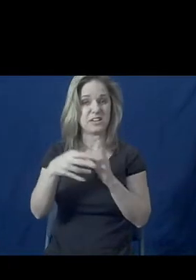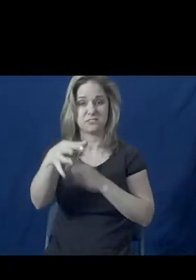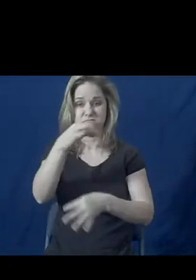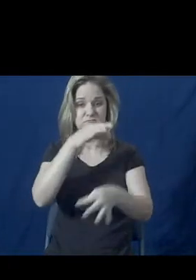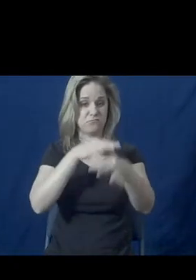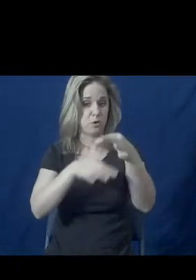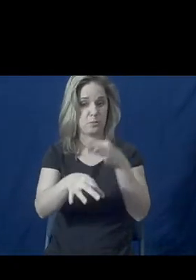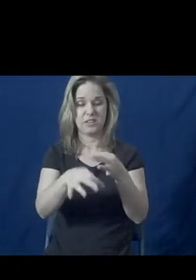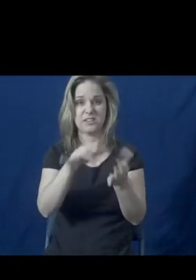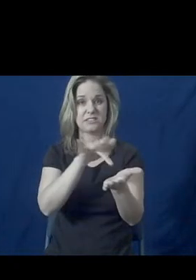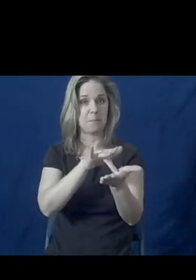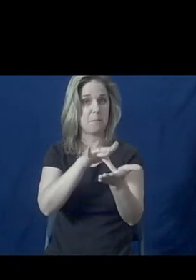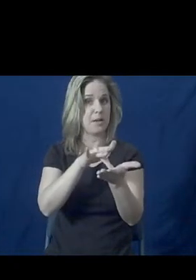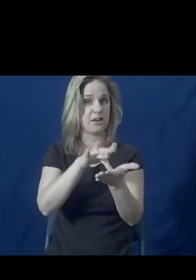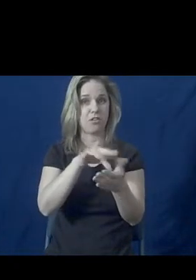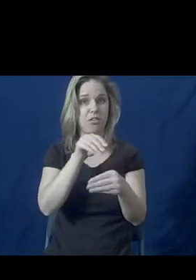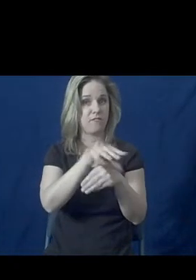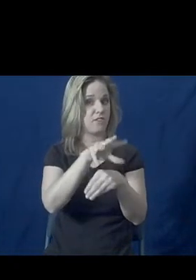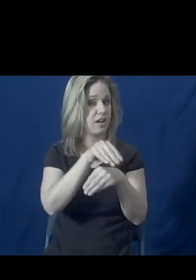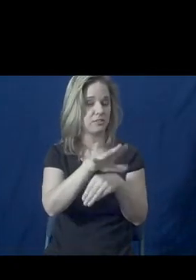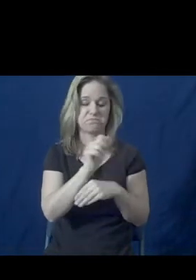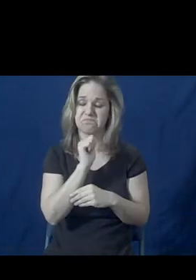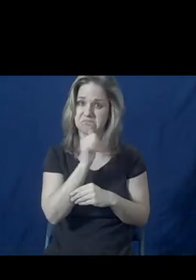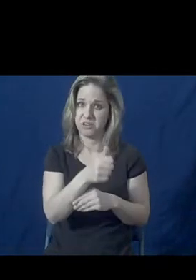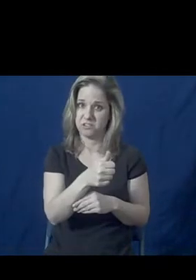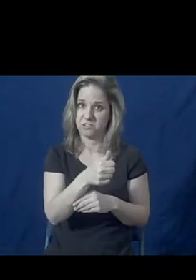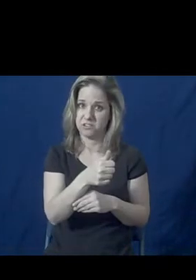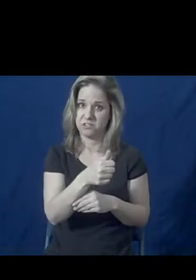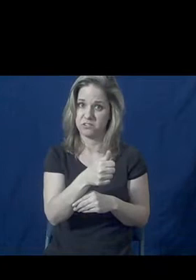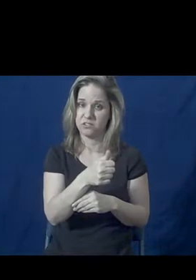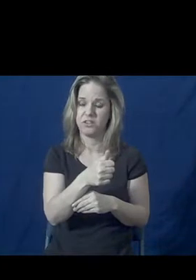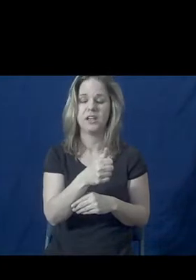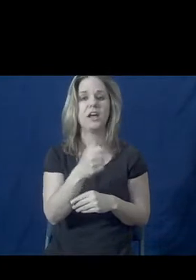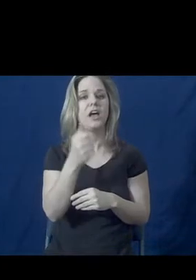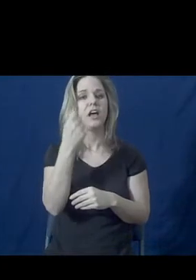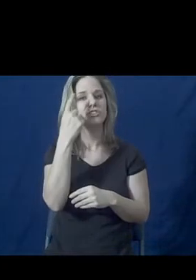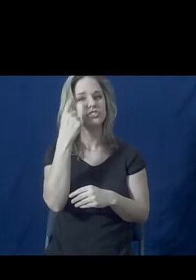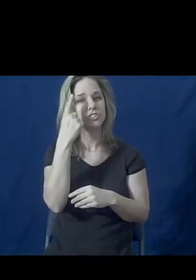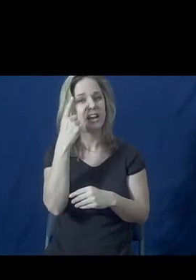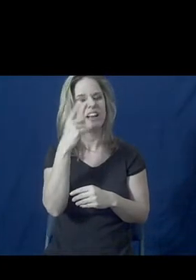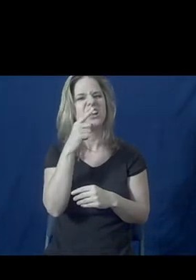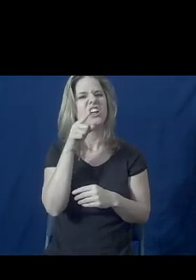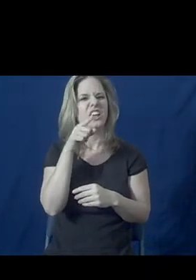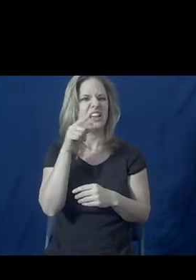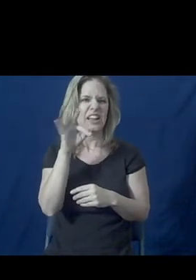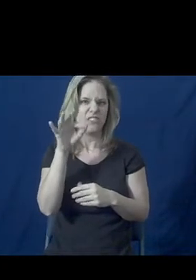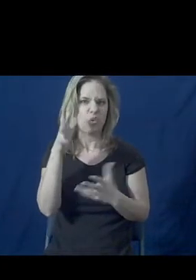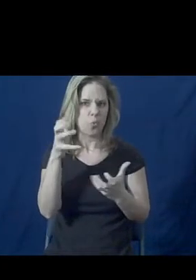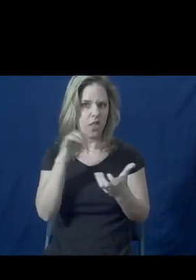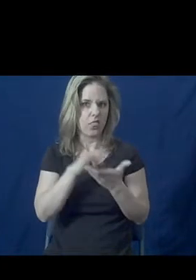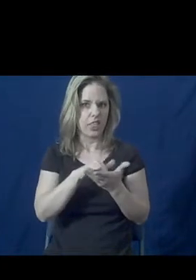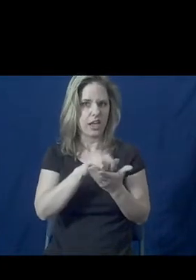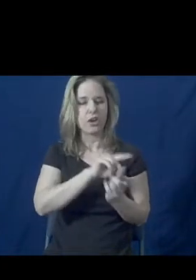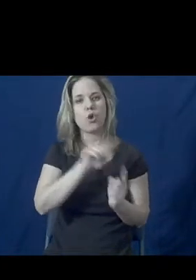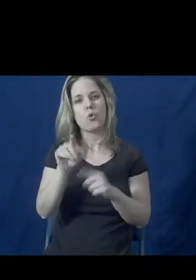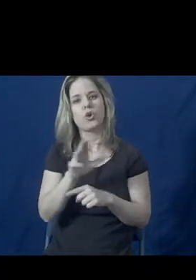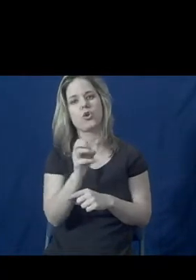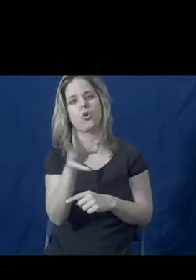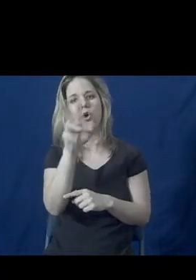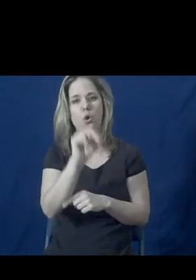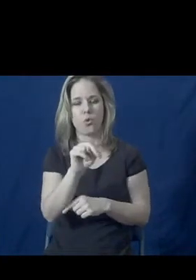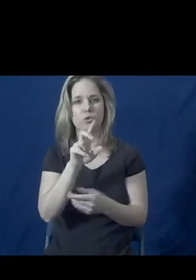intended to serve as or replace medical advice. You should always talk to your own medical professional